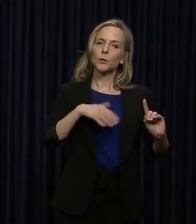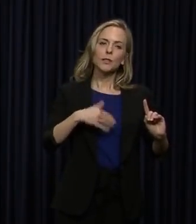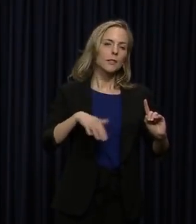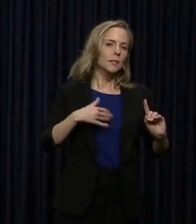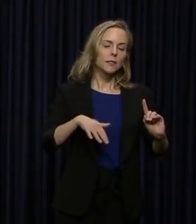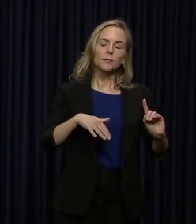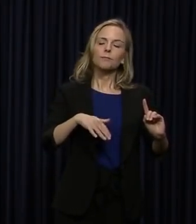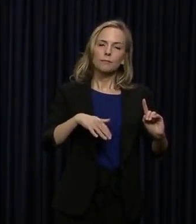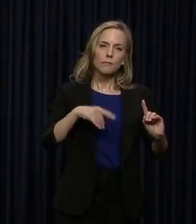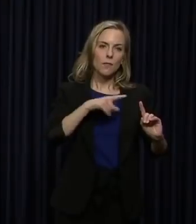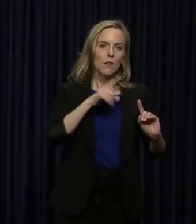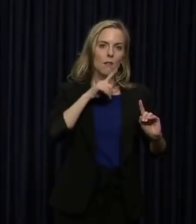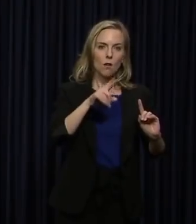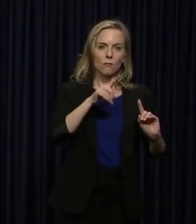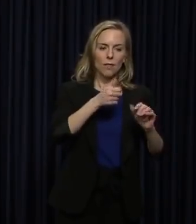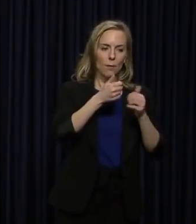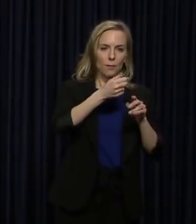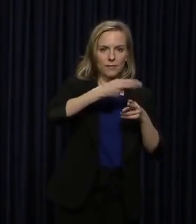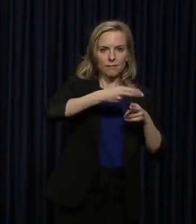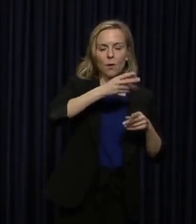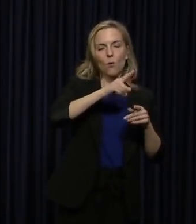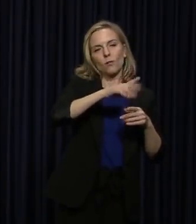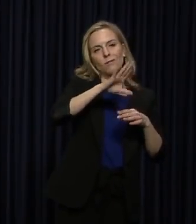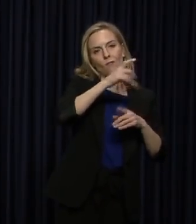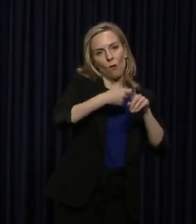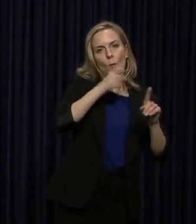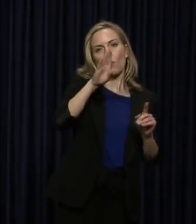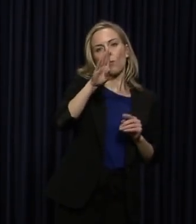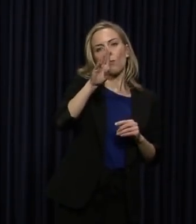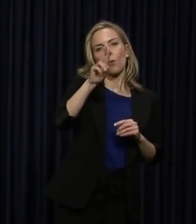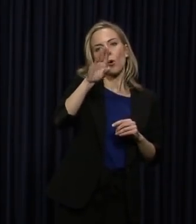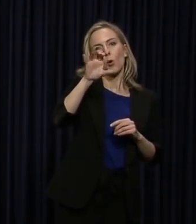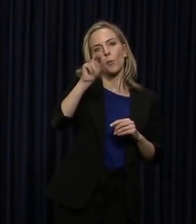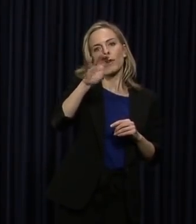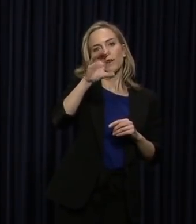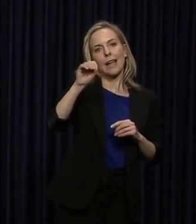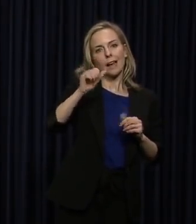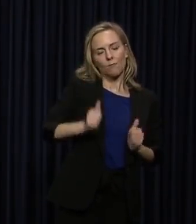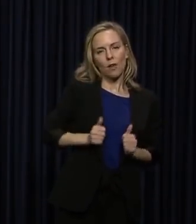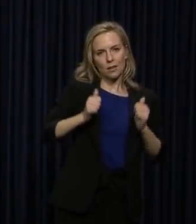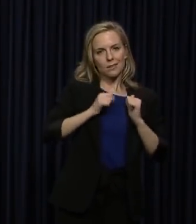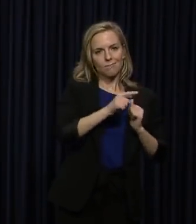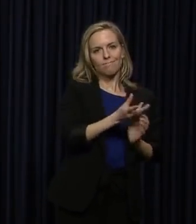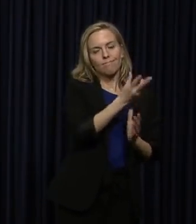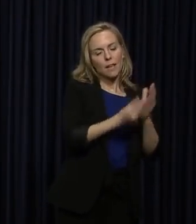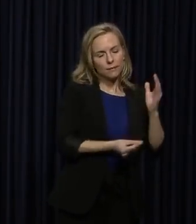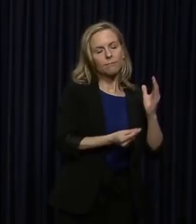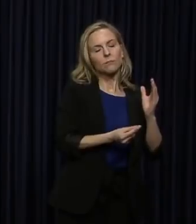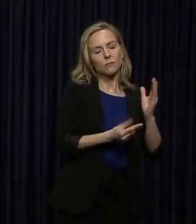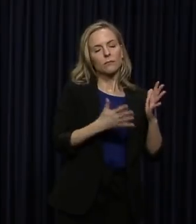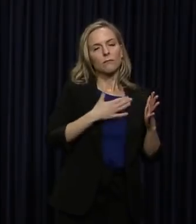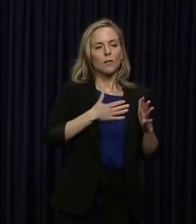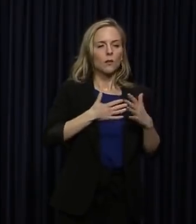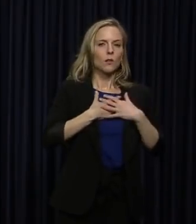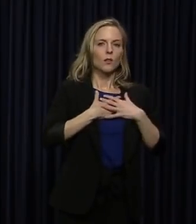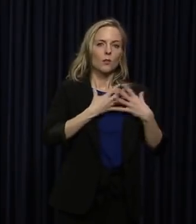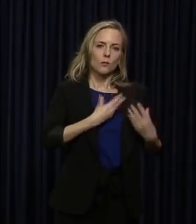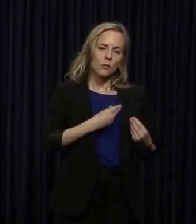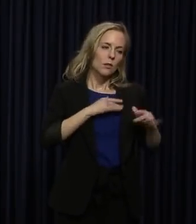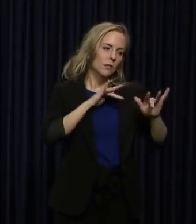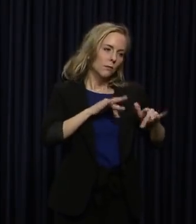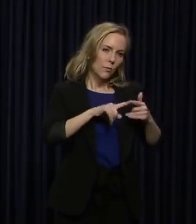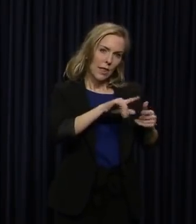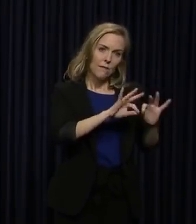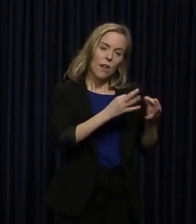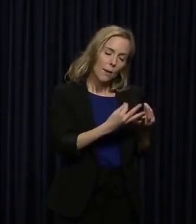They are the Bourbon County resident. They have passed away. I want to give my sympathies to